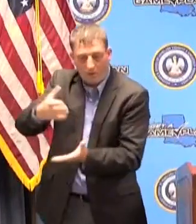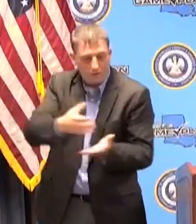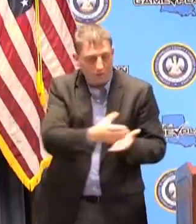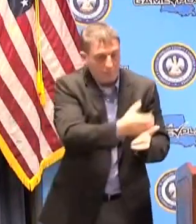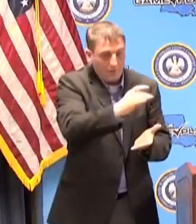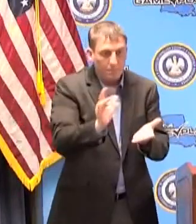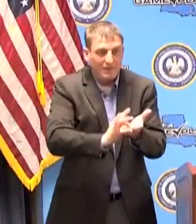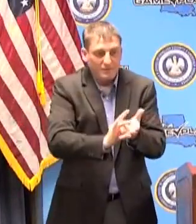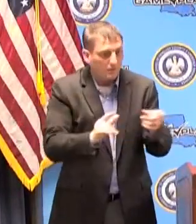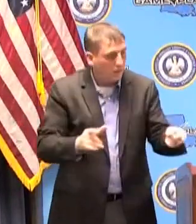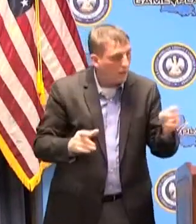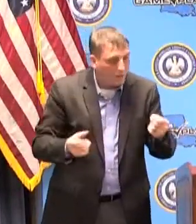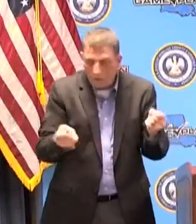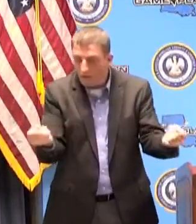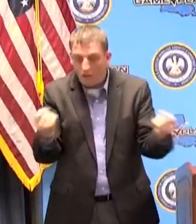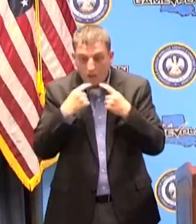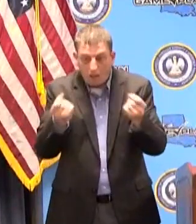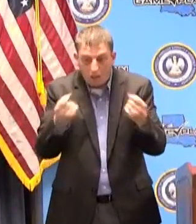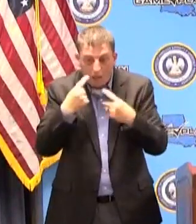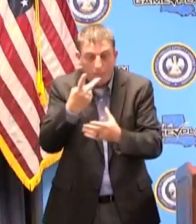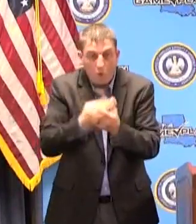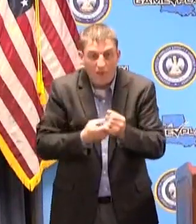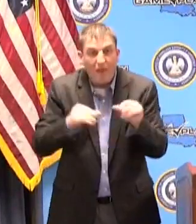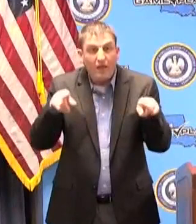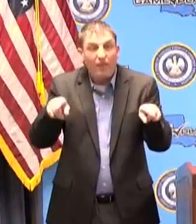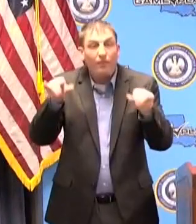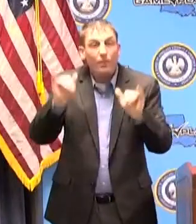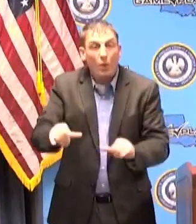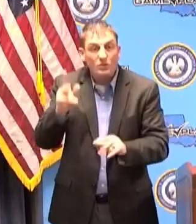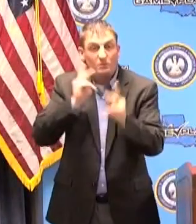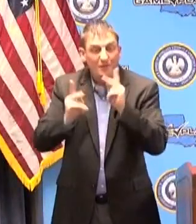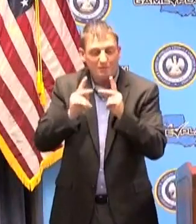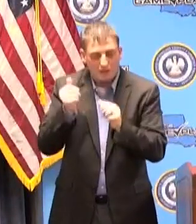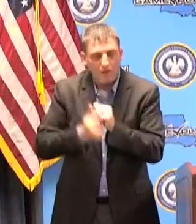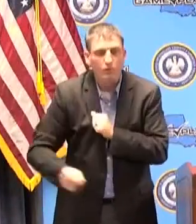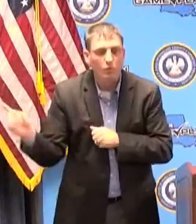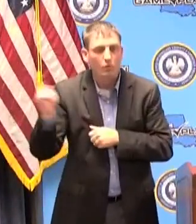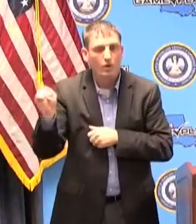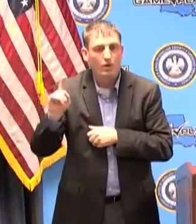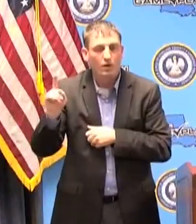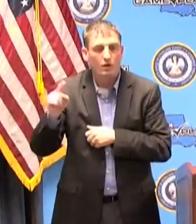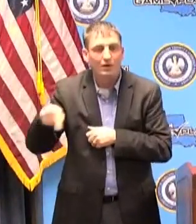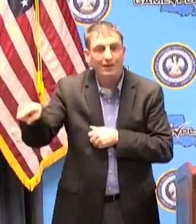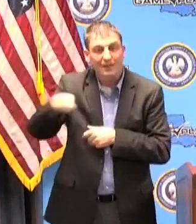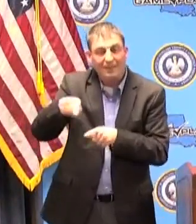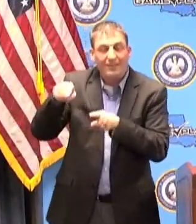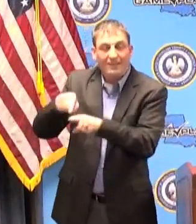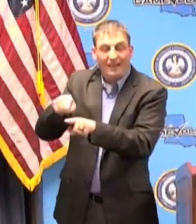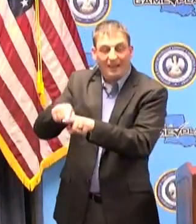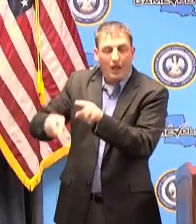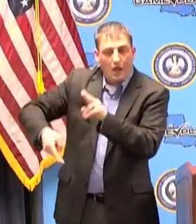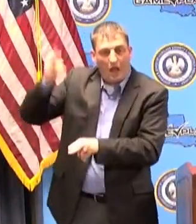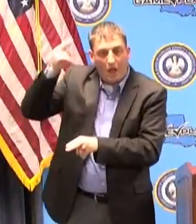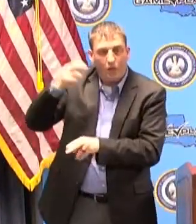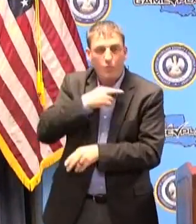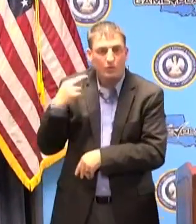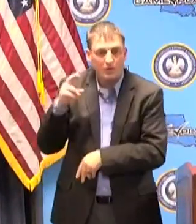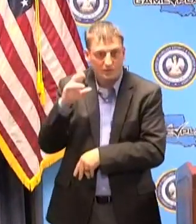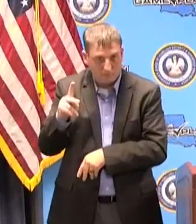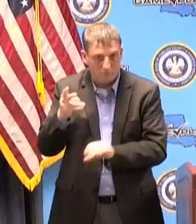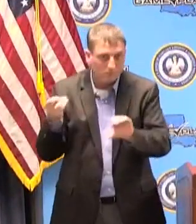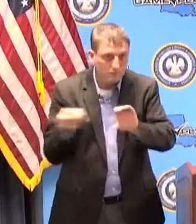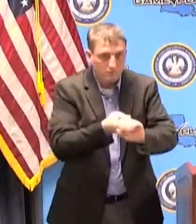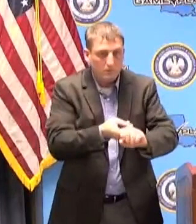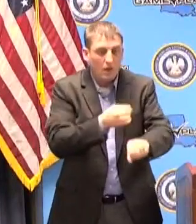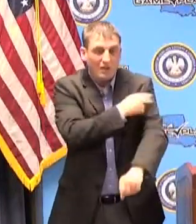every day those people are the people that surround us and they are at risk of being in the hospital having